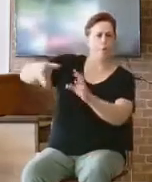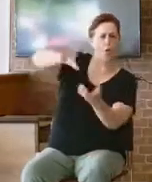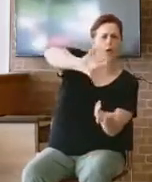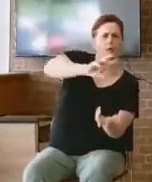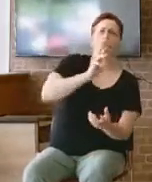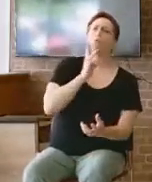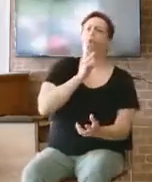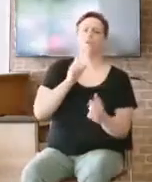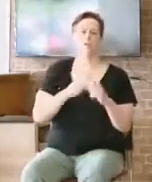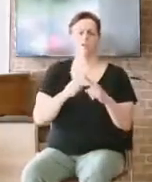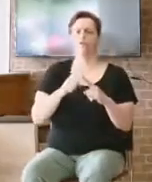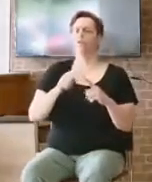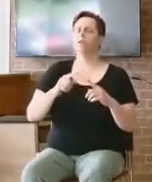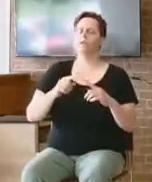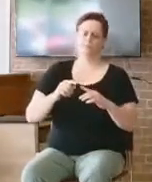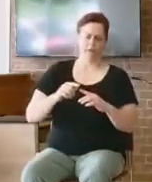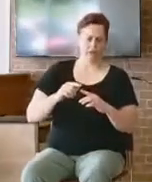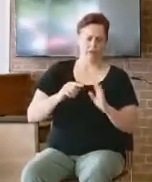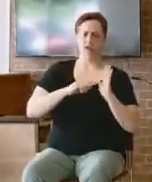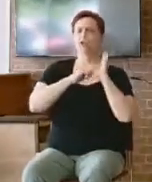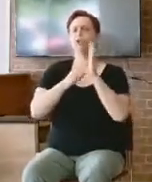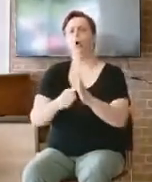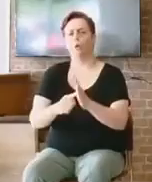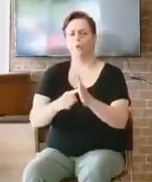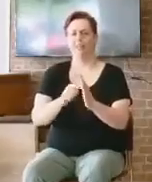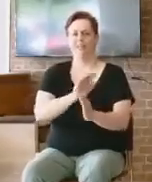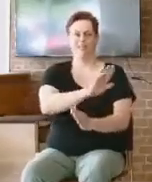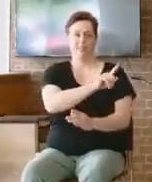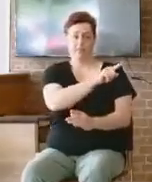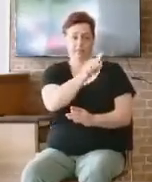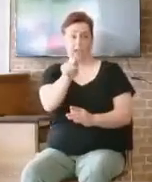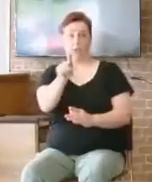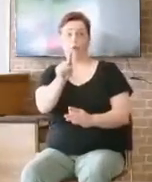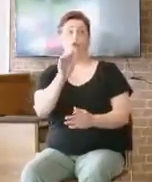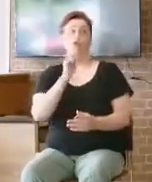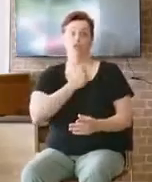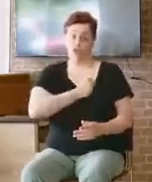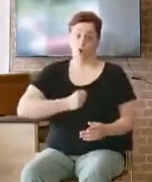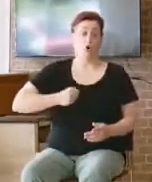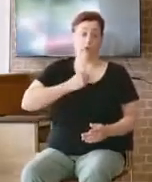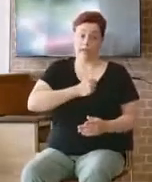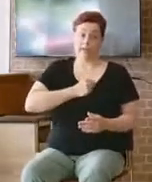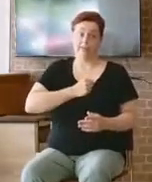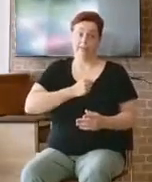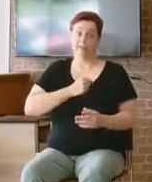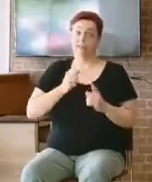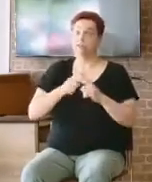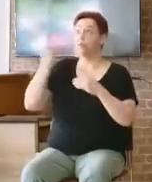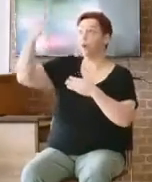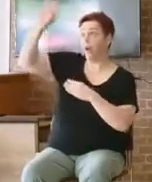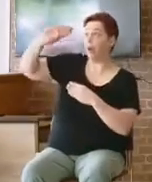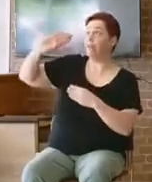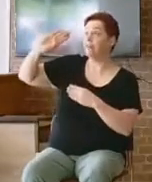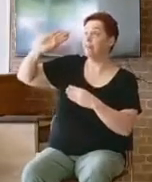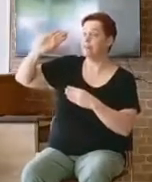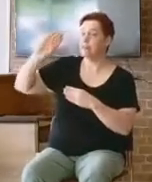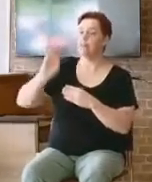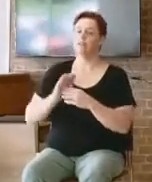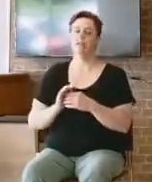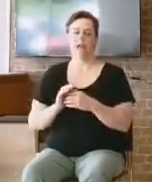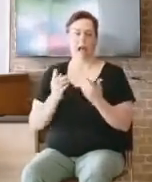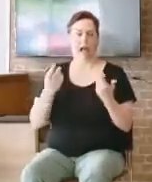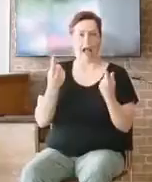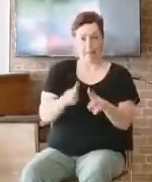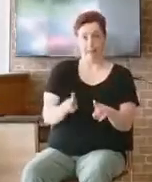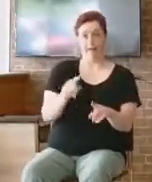And then all of a sudden, the Philistines heard that they were at Mizpah. And they said, hey, they're gathered together. Let's go slot them. And then the Philistines came.